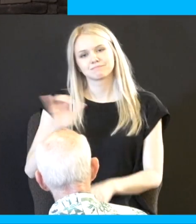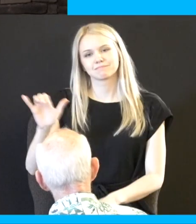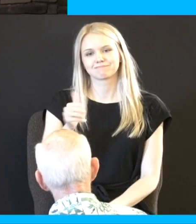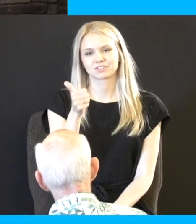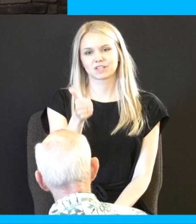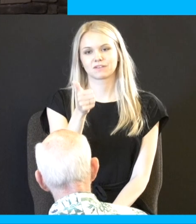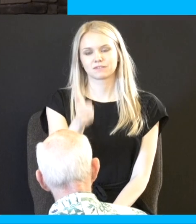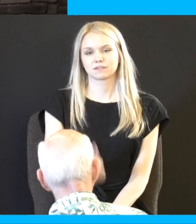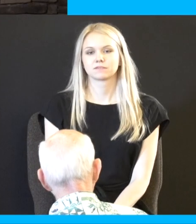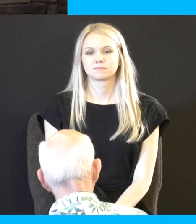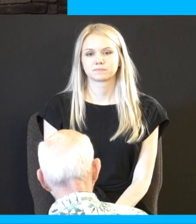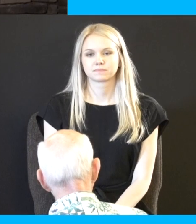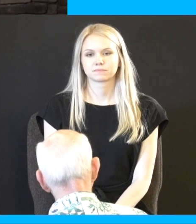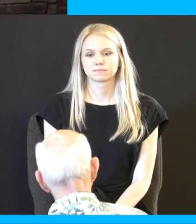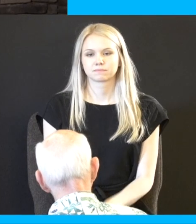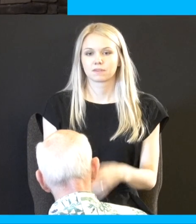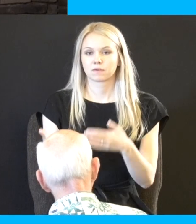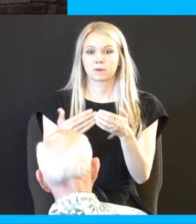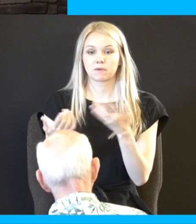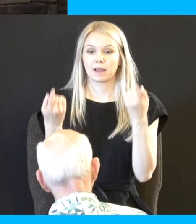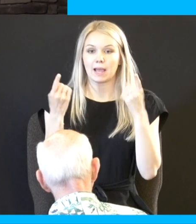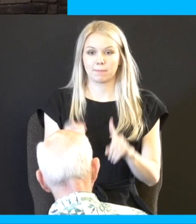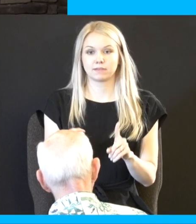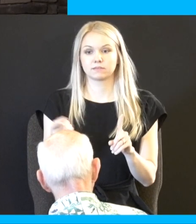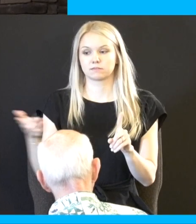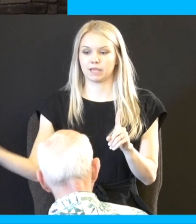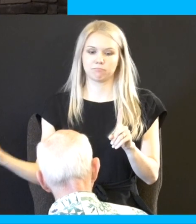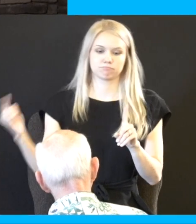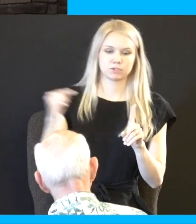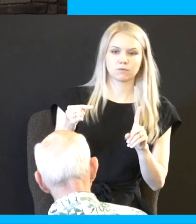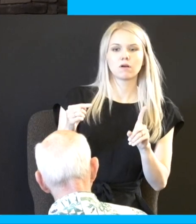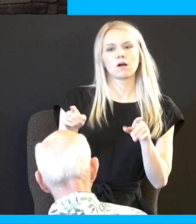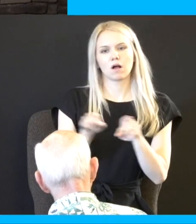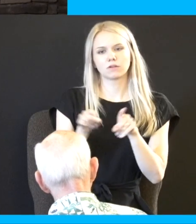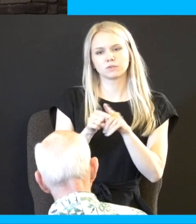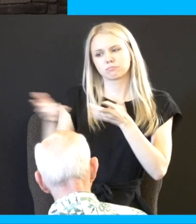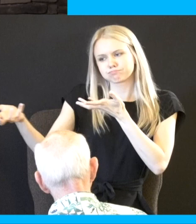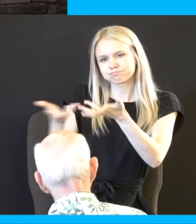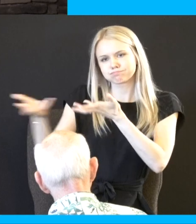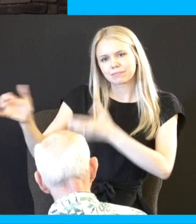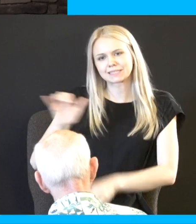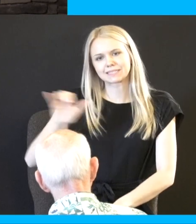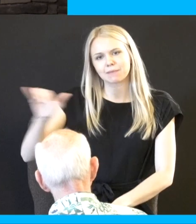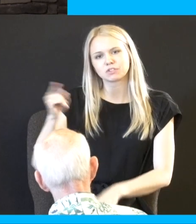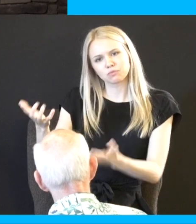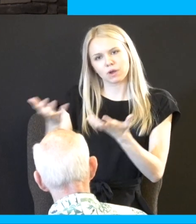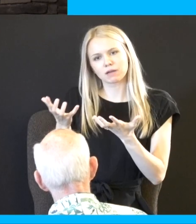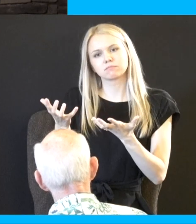Whatsoever you would have men do unto you, that do you also unto them. That's what Jesus taught us in the Sermon on